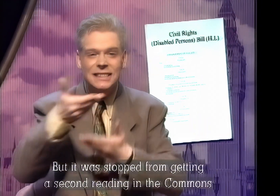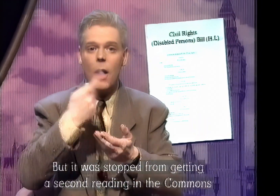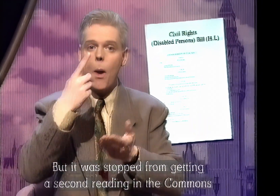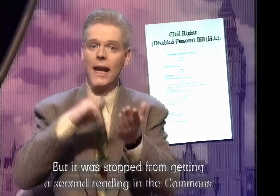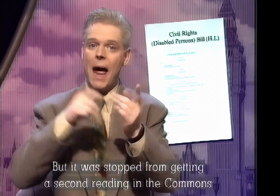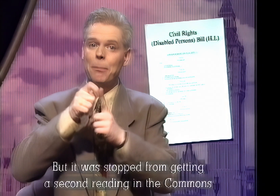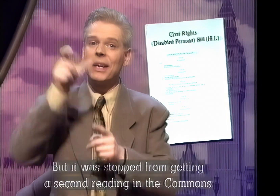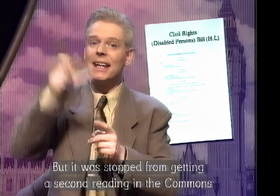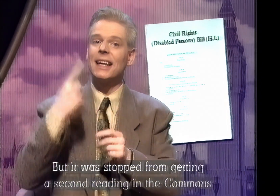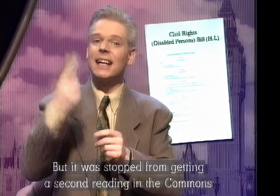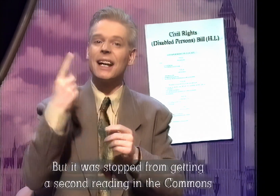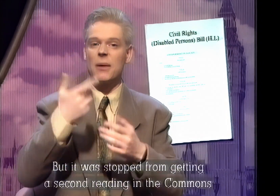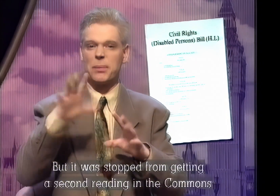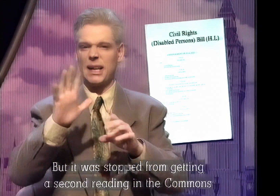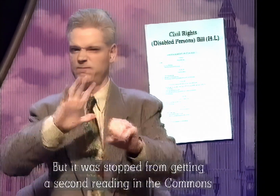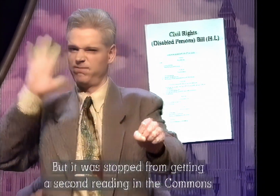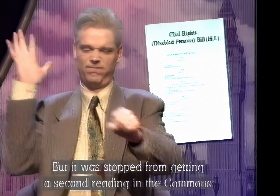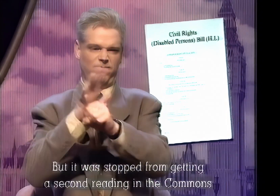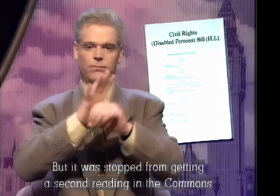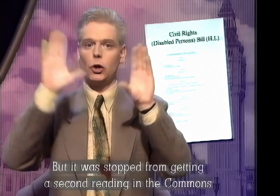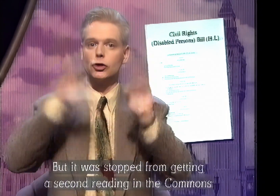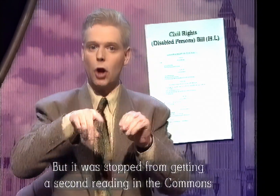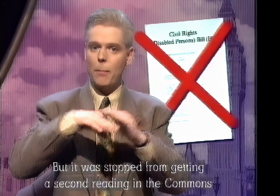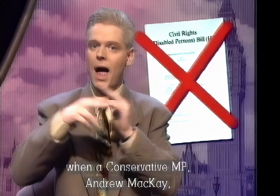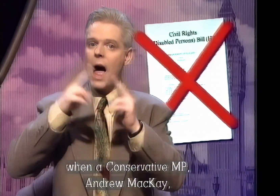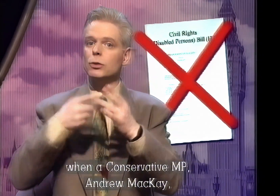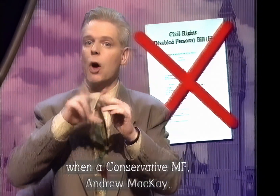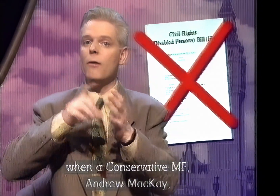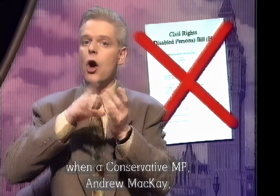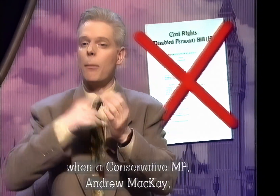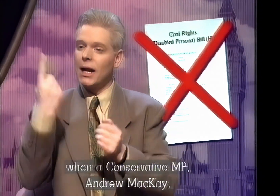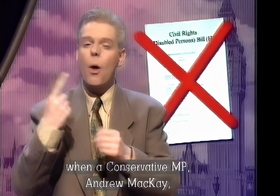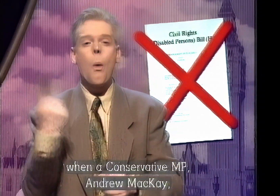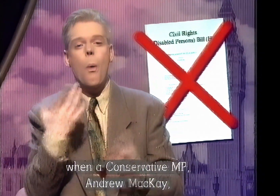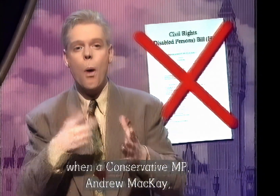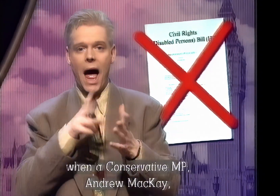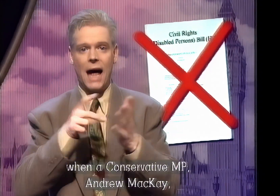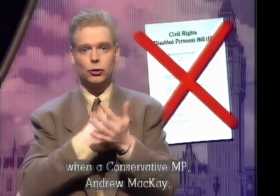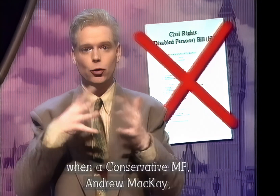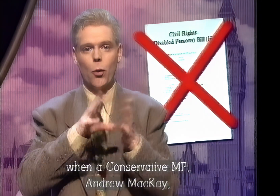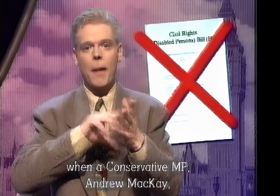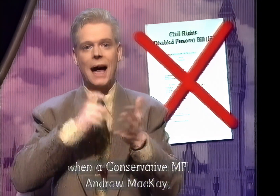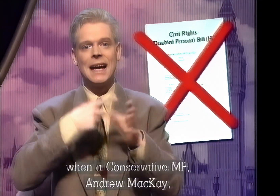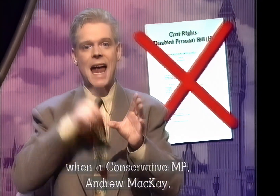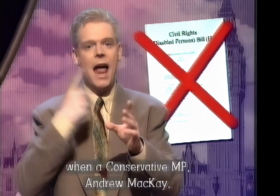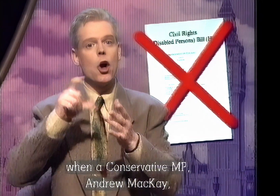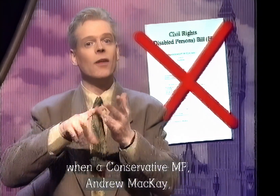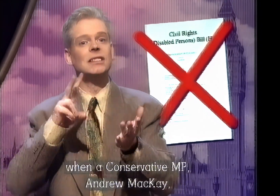But it was stopped from getting a second reading in the House of Commons. When a Conservative MP. Andrew McKay.